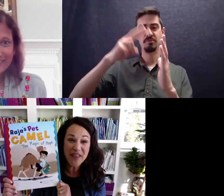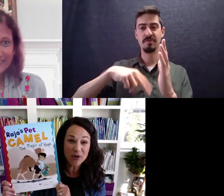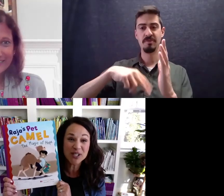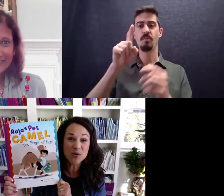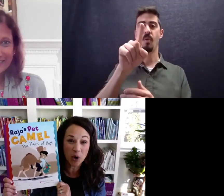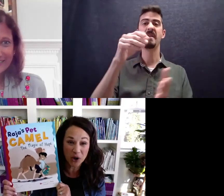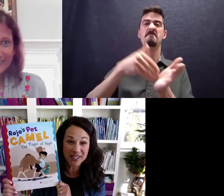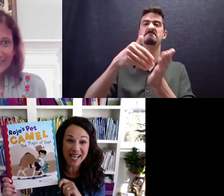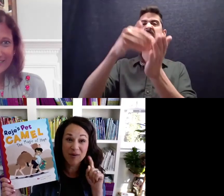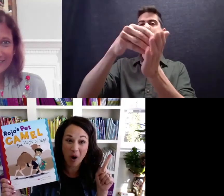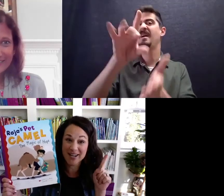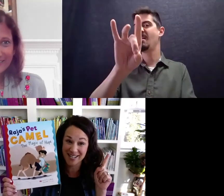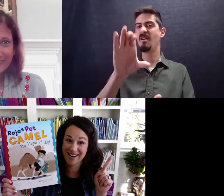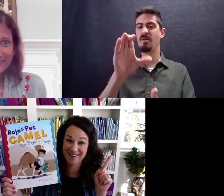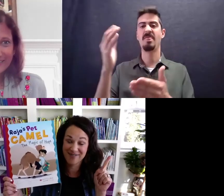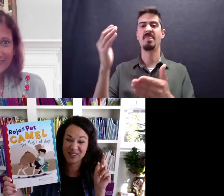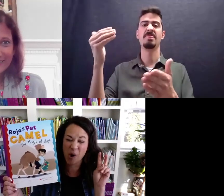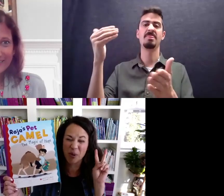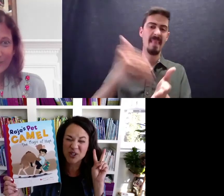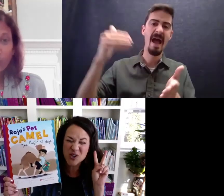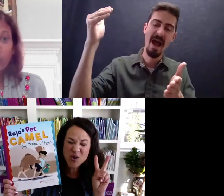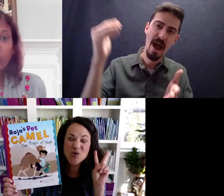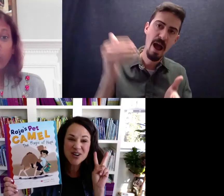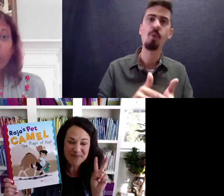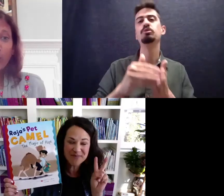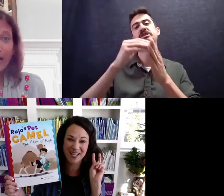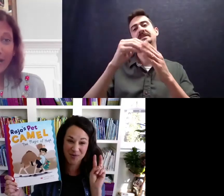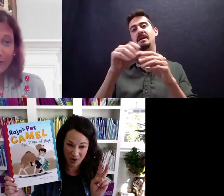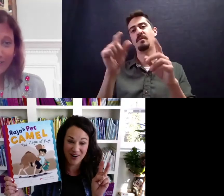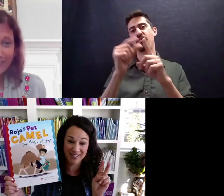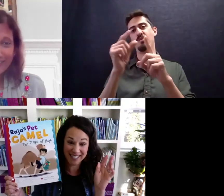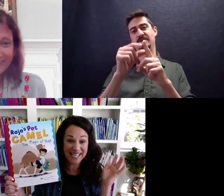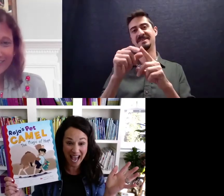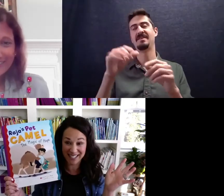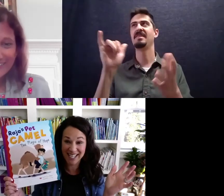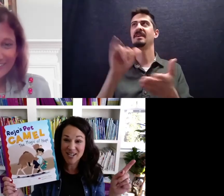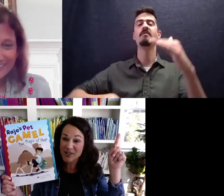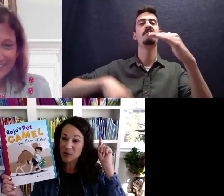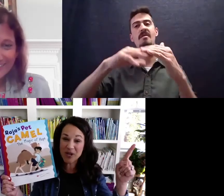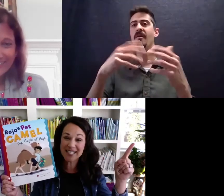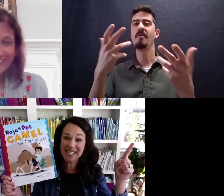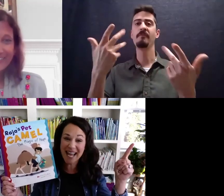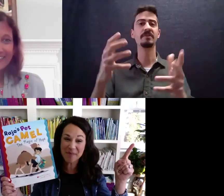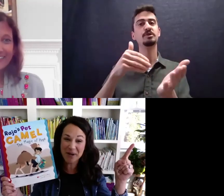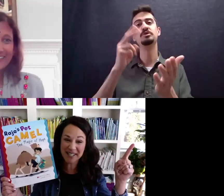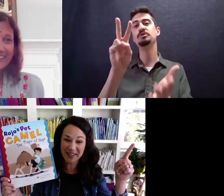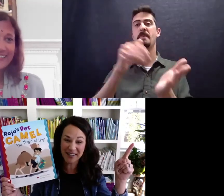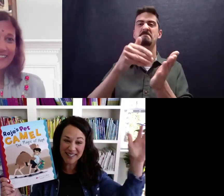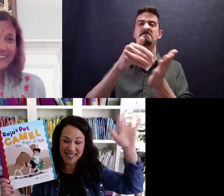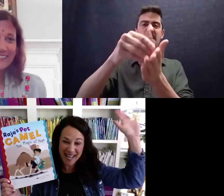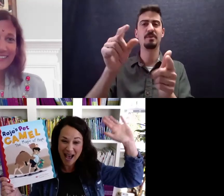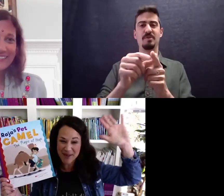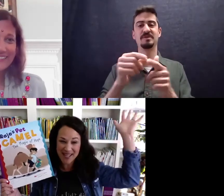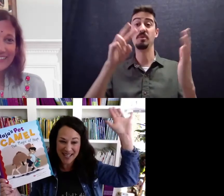,000 words in one year. That's almost 2 million words. Yes. So, read today, boys and